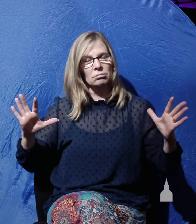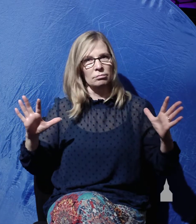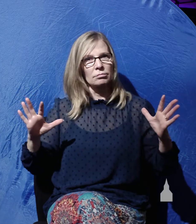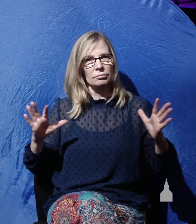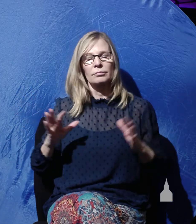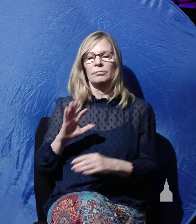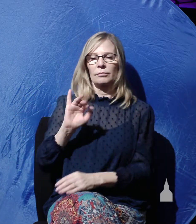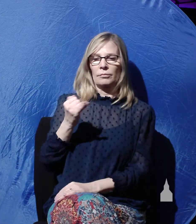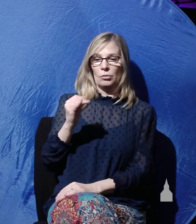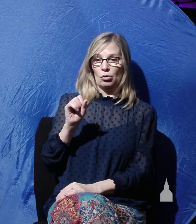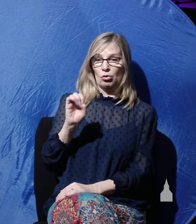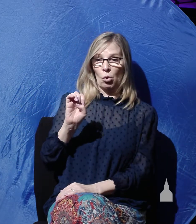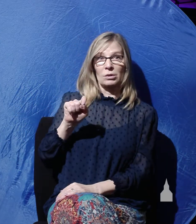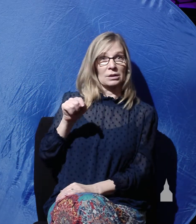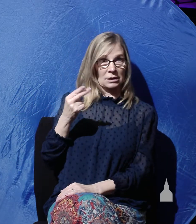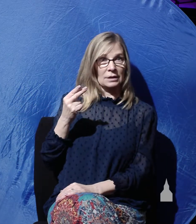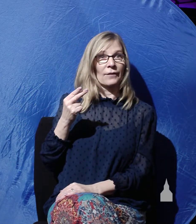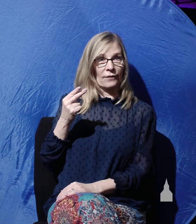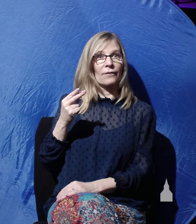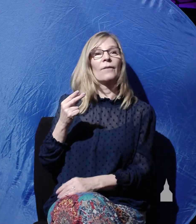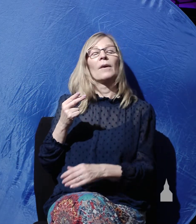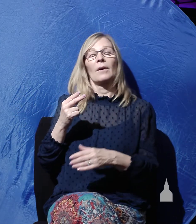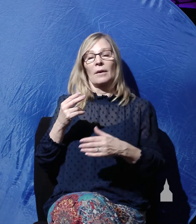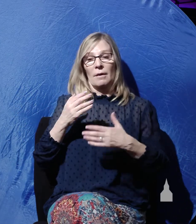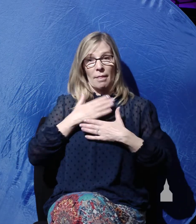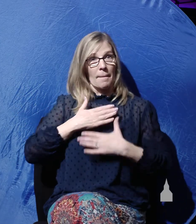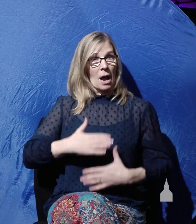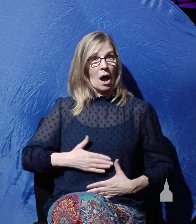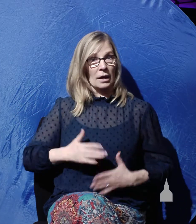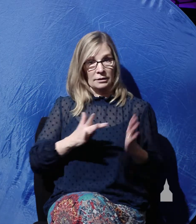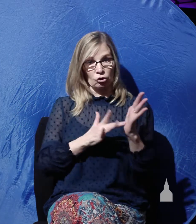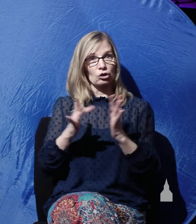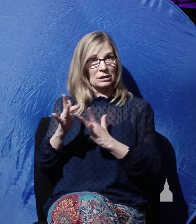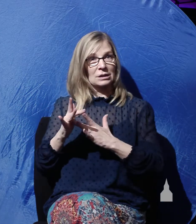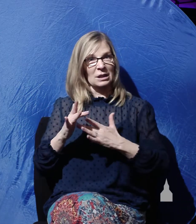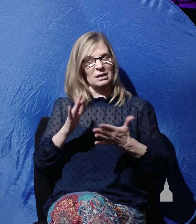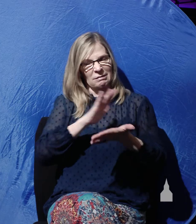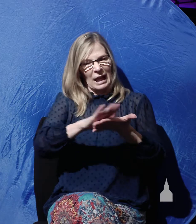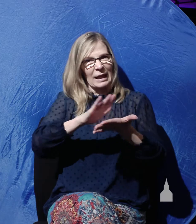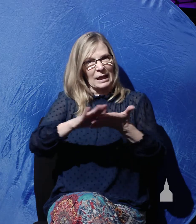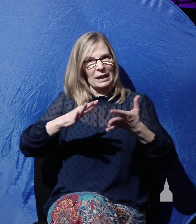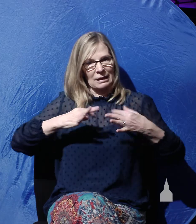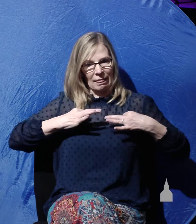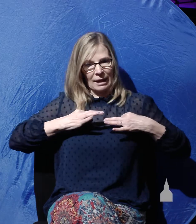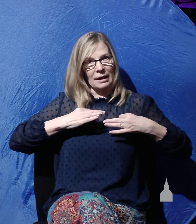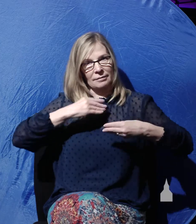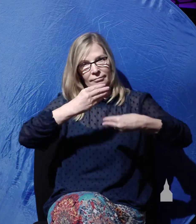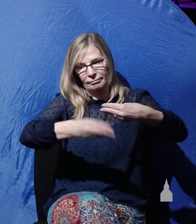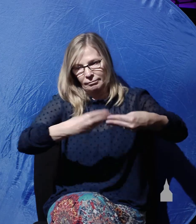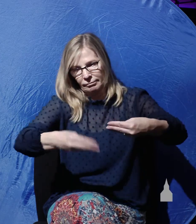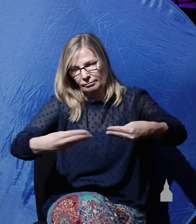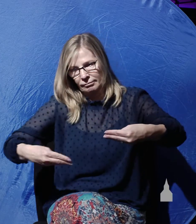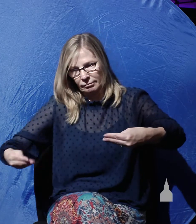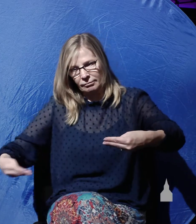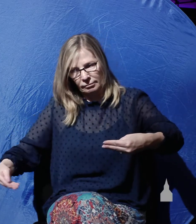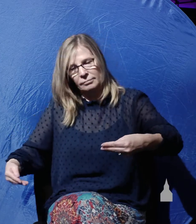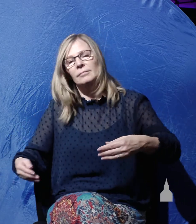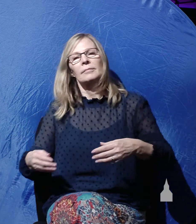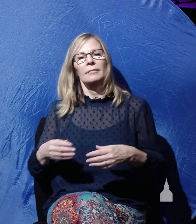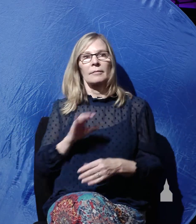of Arimathea then wrapped the body of Jesus in a clean linen cloth, and according to John's gospel, with